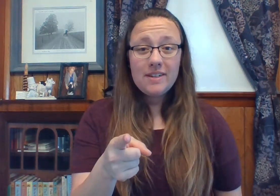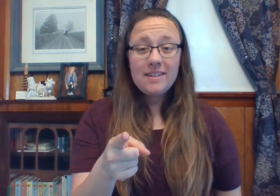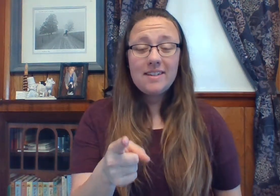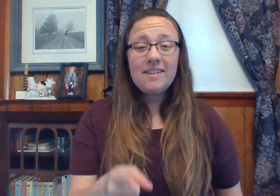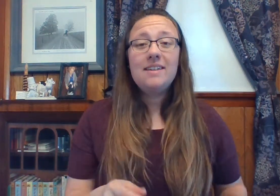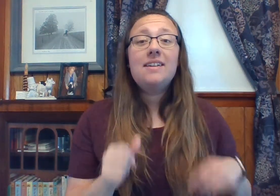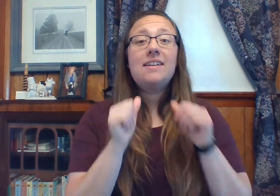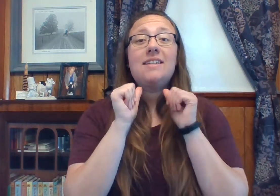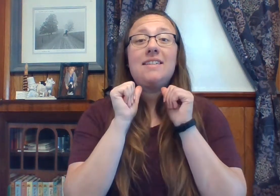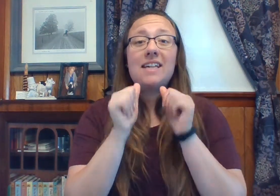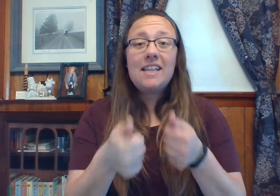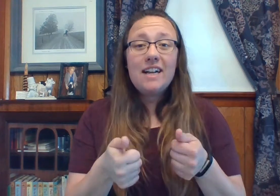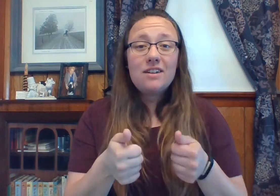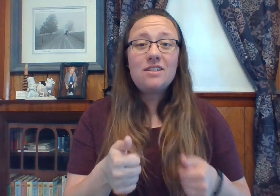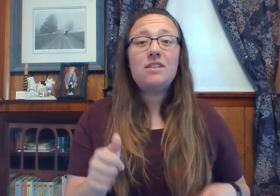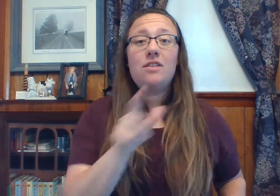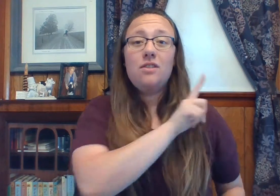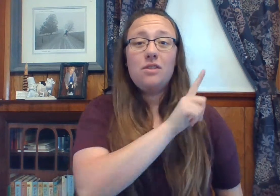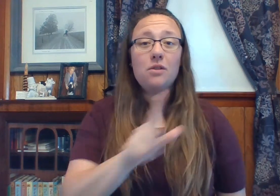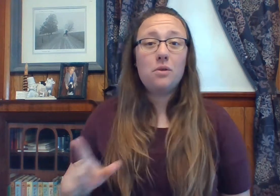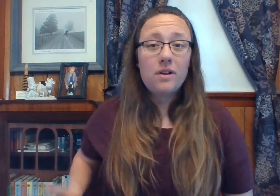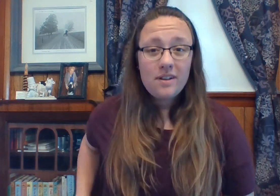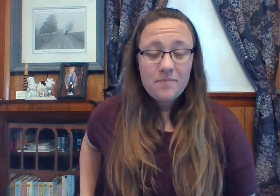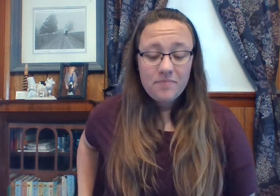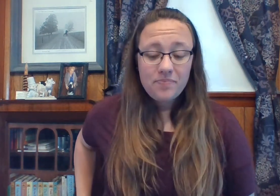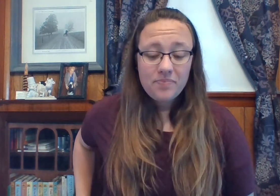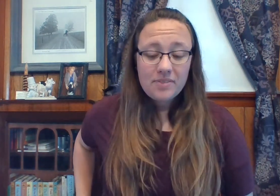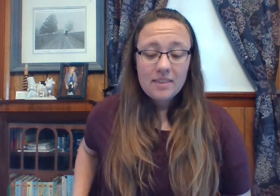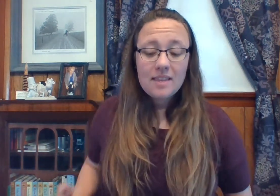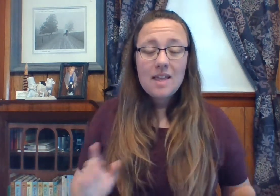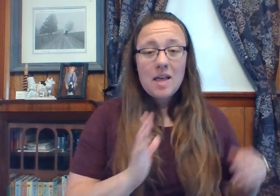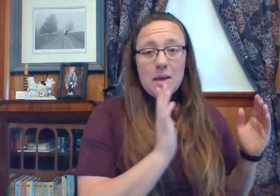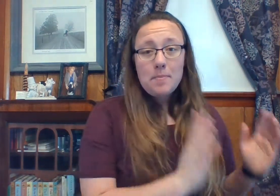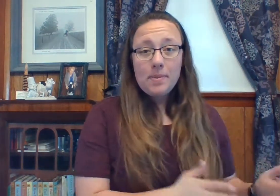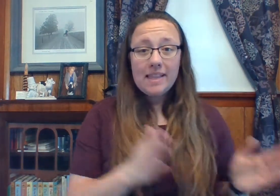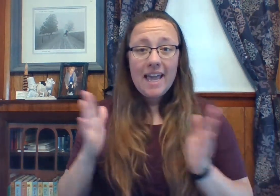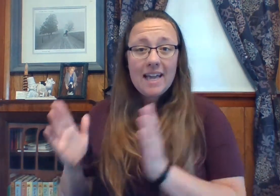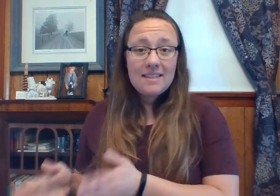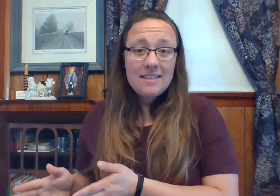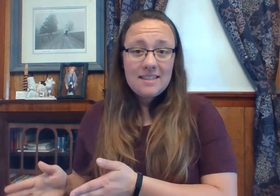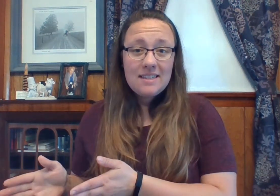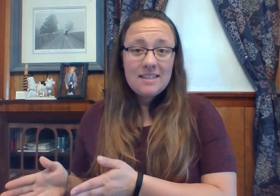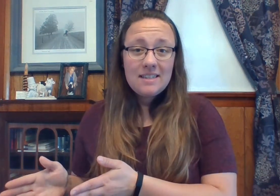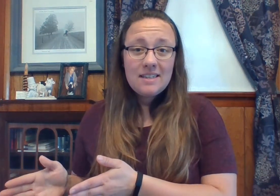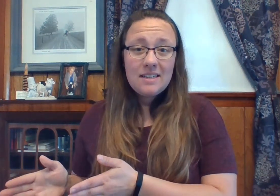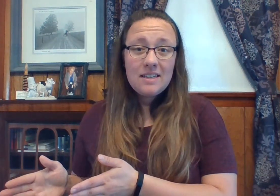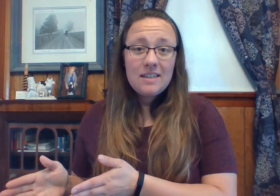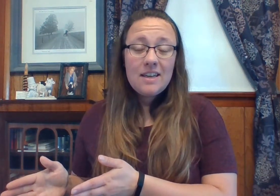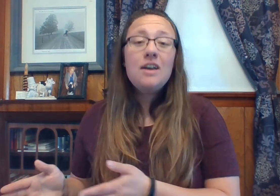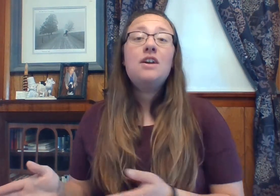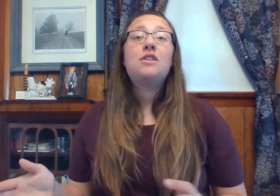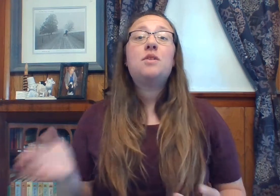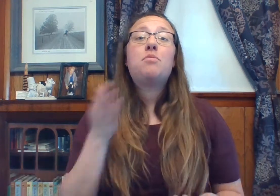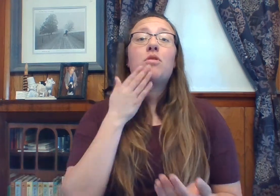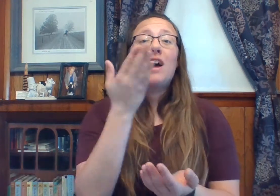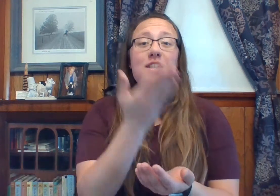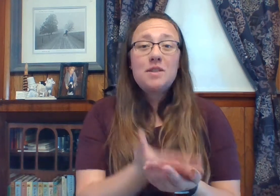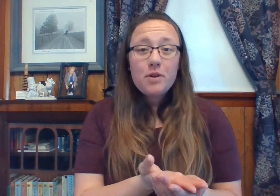declares the Lord. Plans to prosper